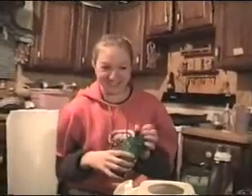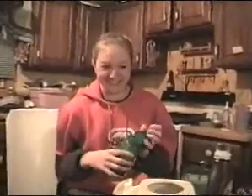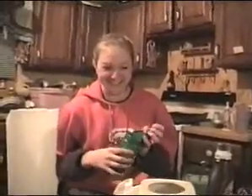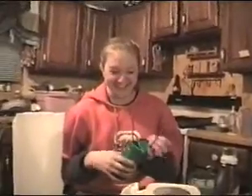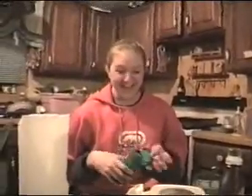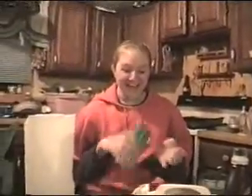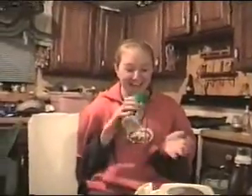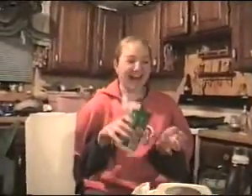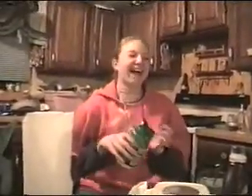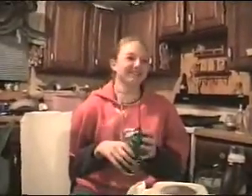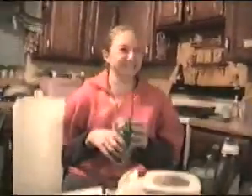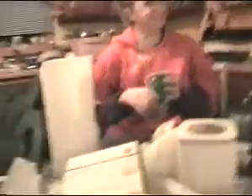No!